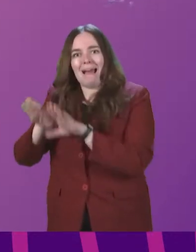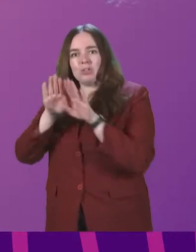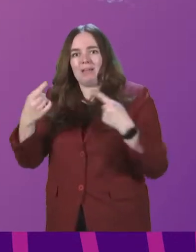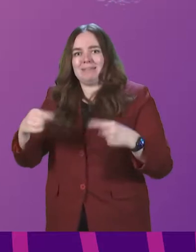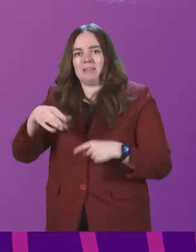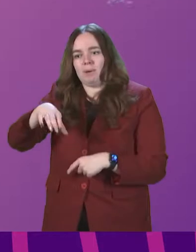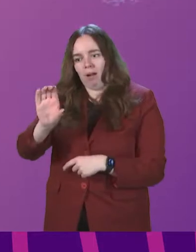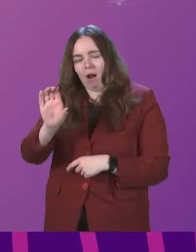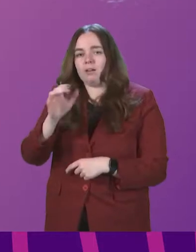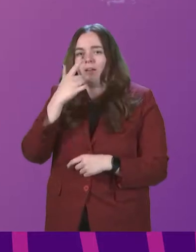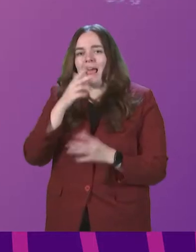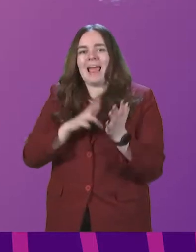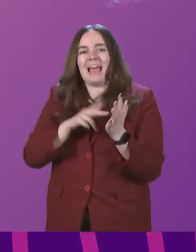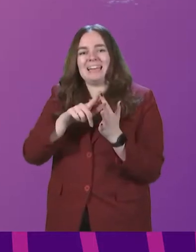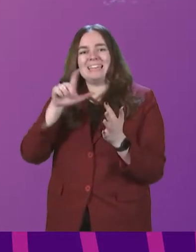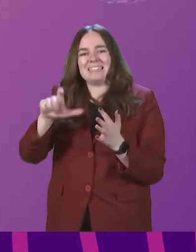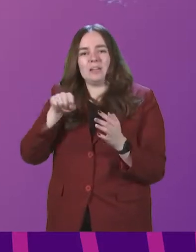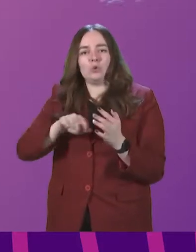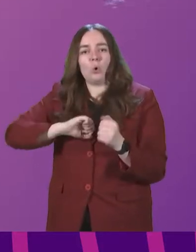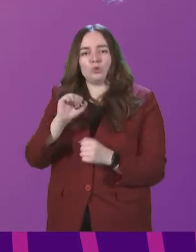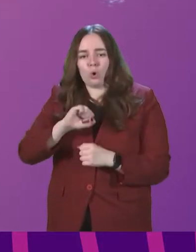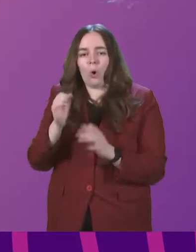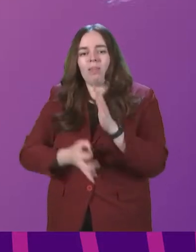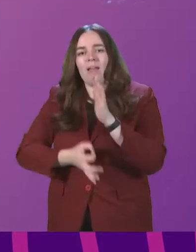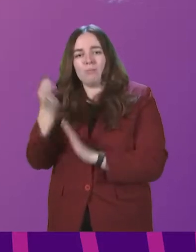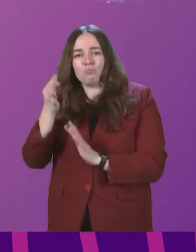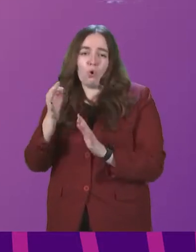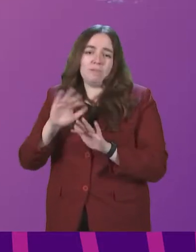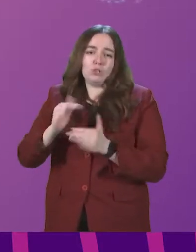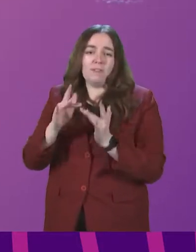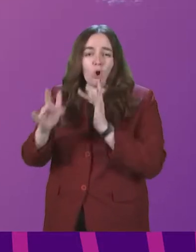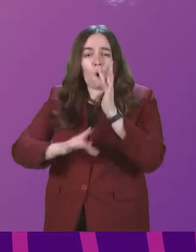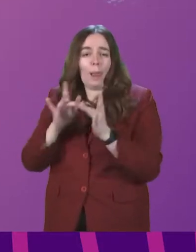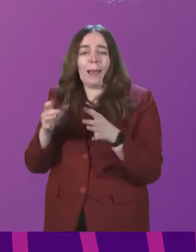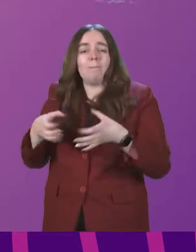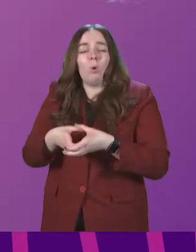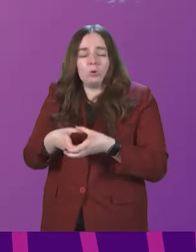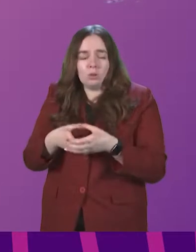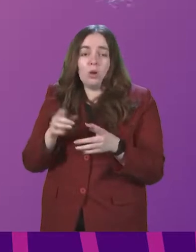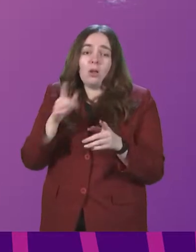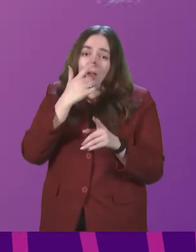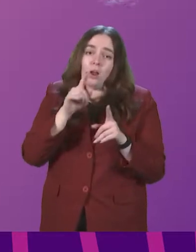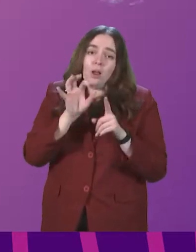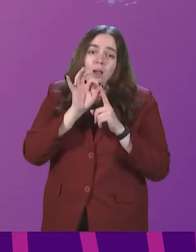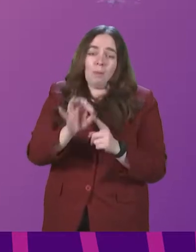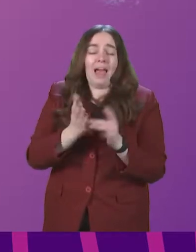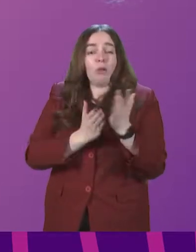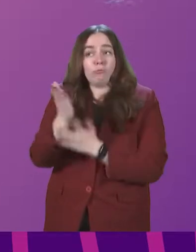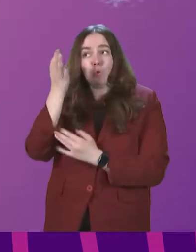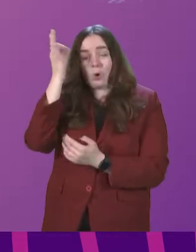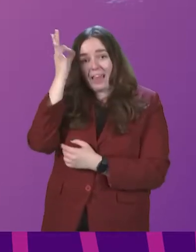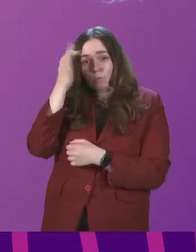be made at getyourndc.scot, the improvement services online portal. Applications can also be made directly through local councils.